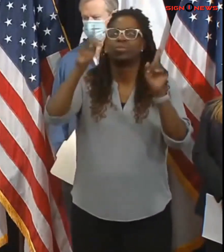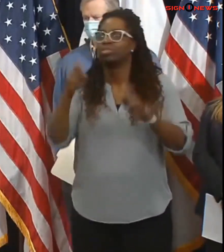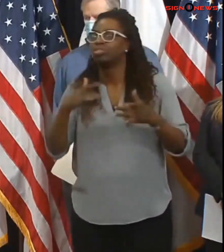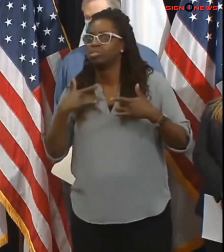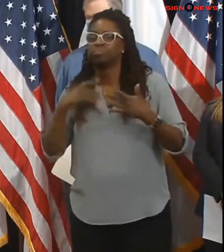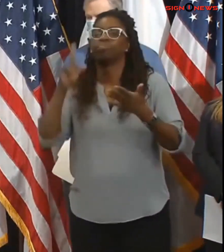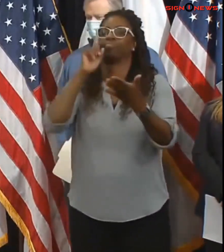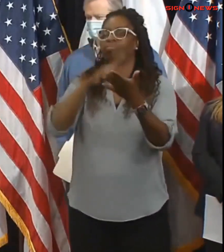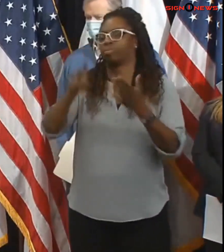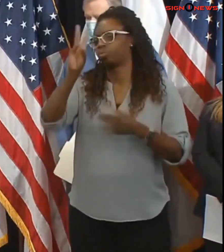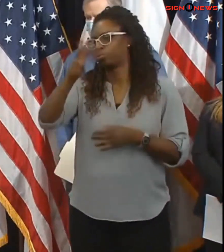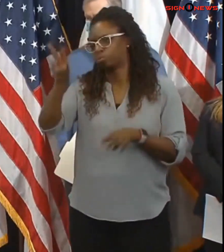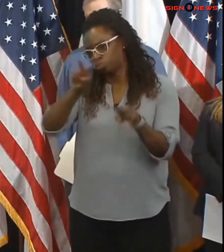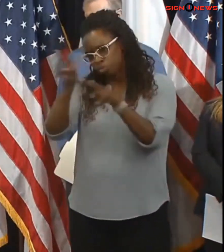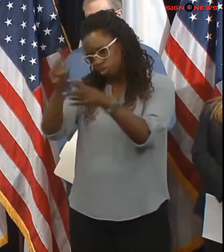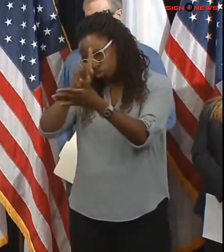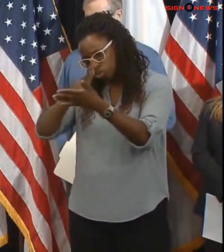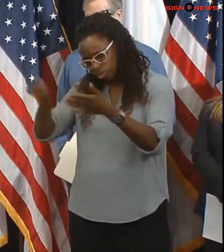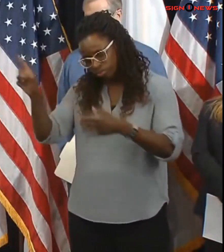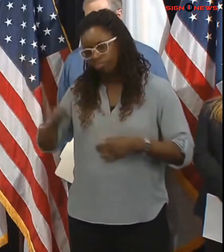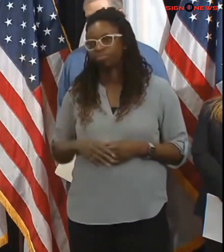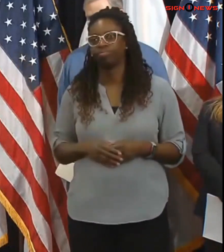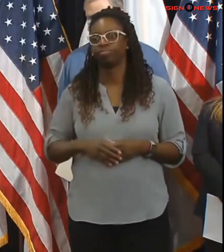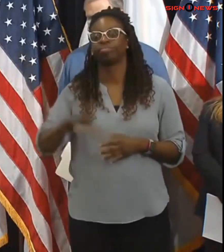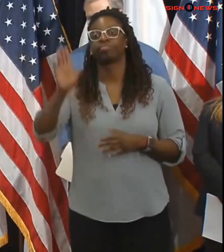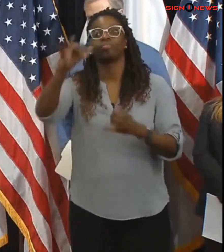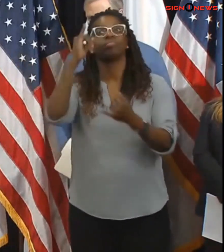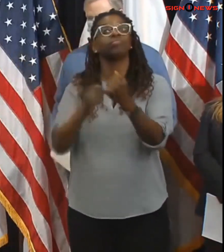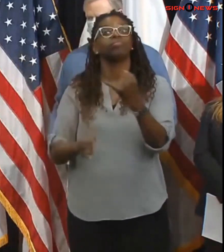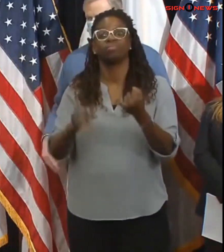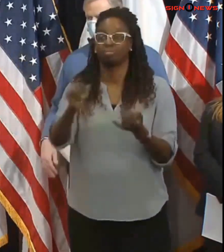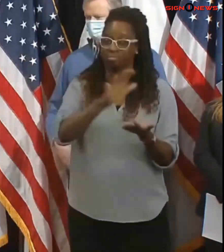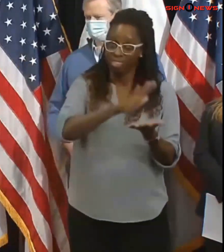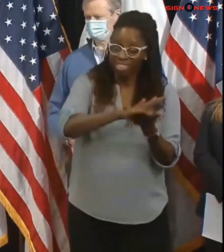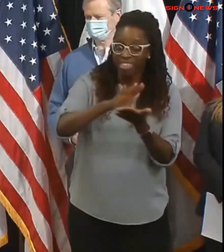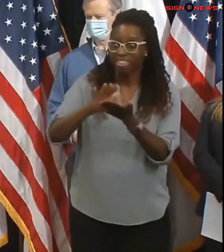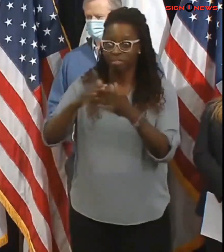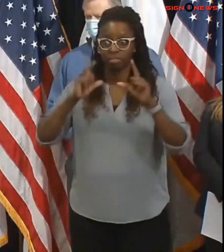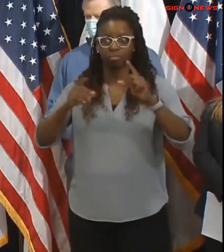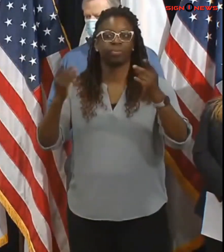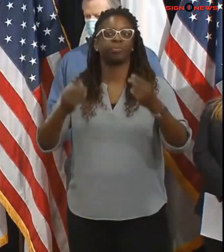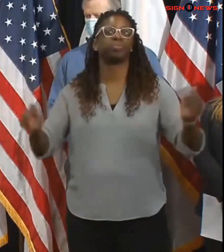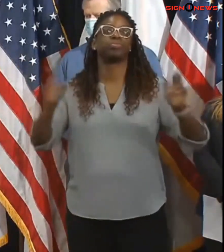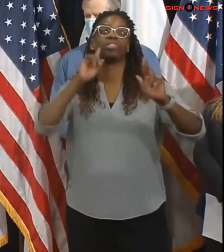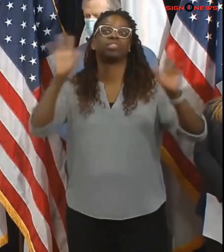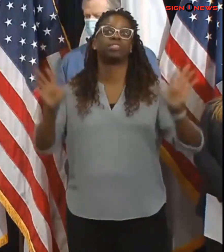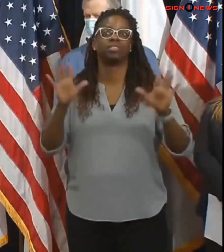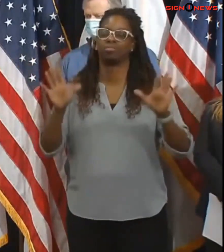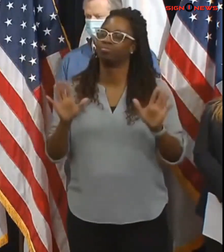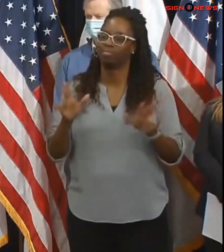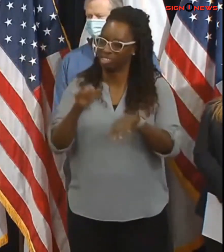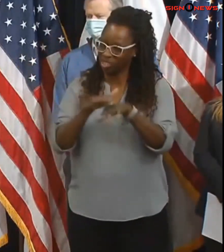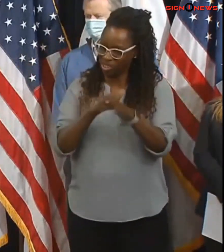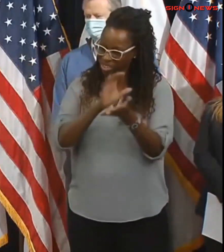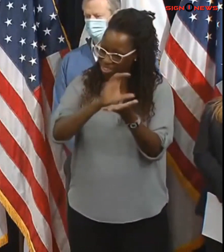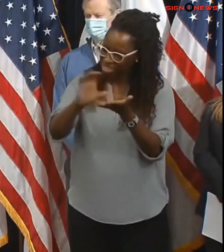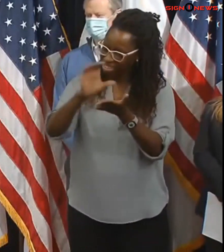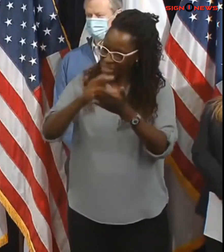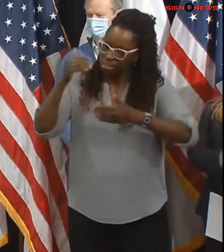on the severity of the storm and so we appreciate your patience as we work to clear parkways pedestrian routes sidewalks and parking lots thanks everyone